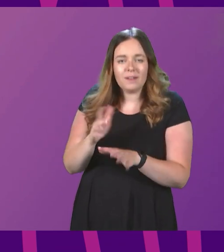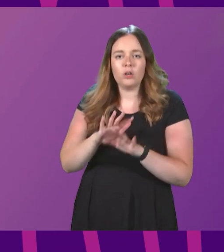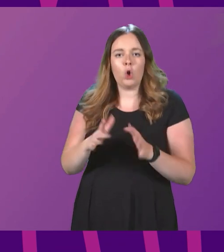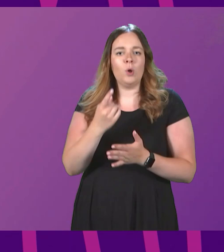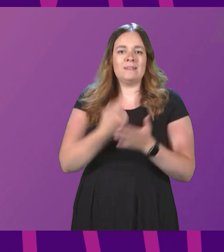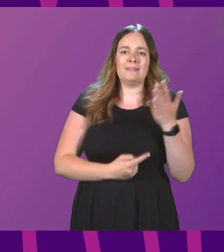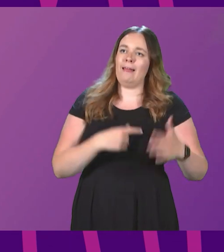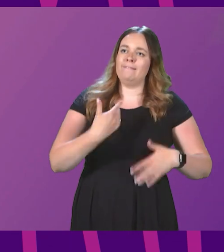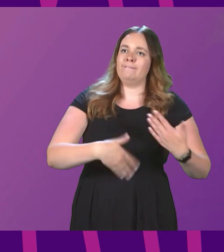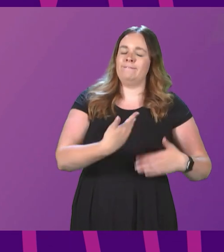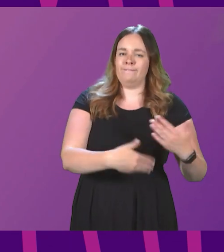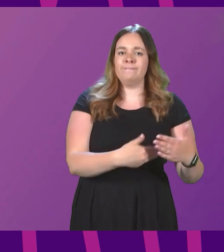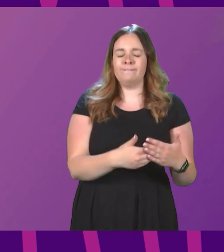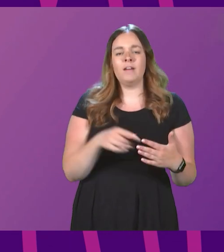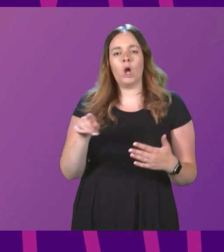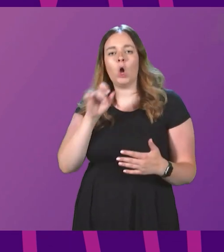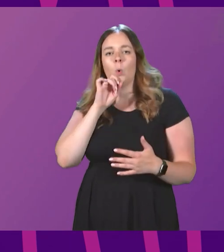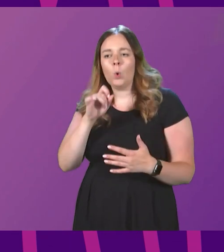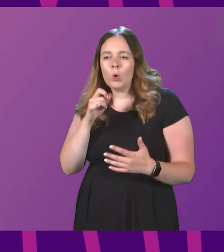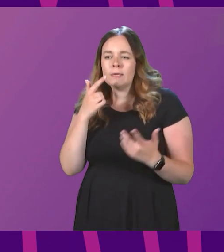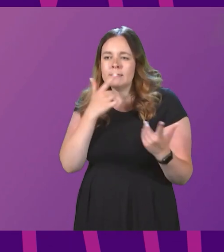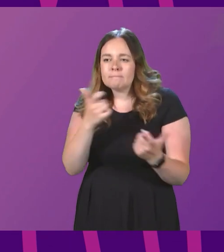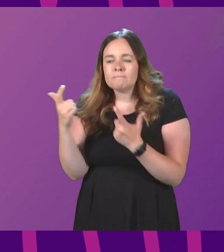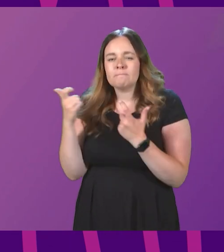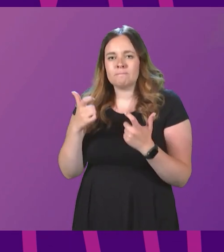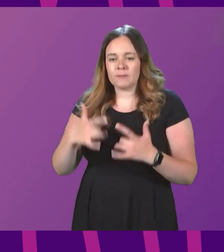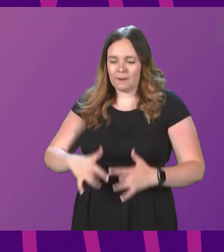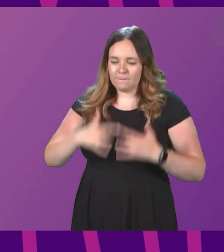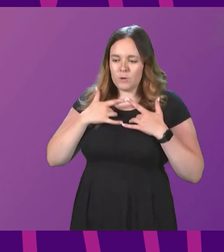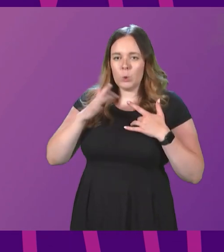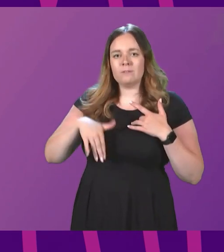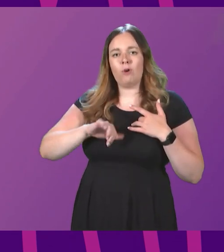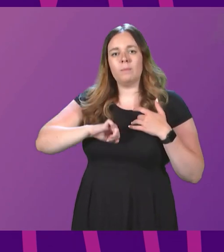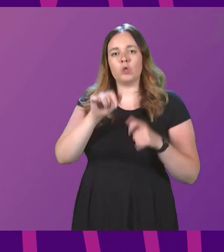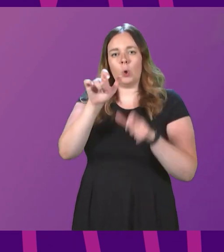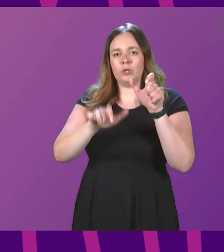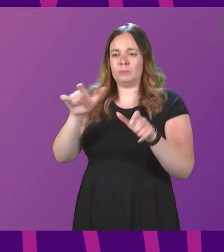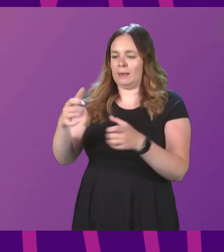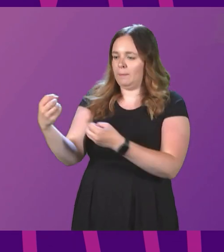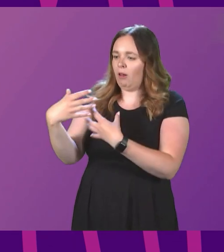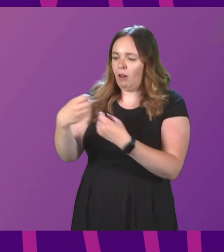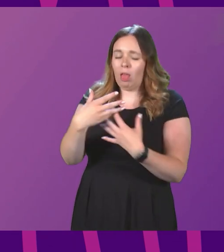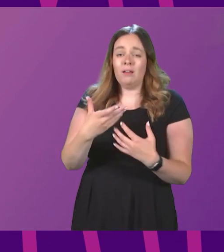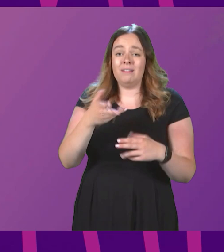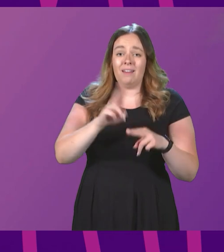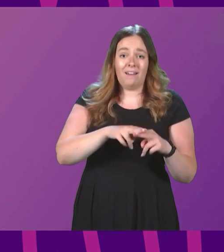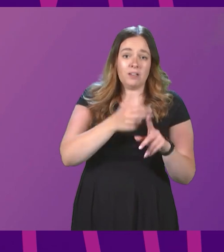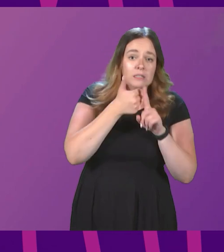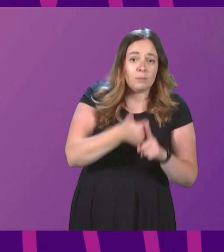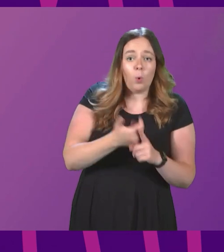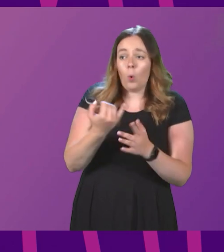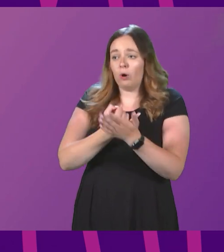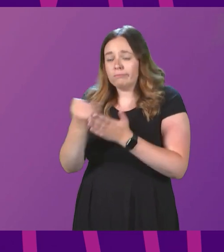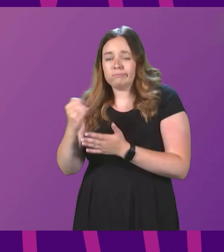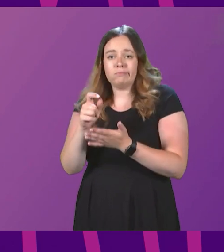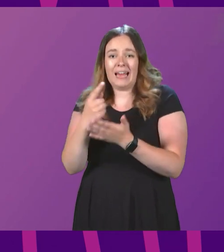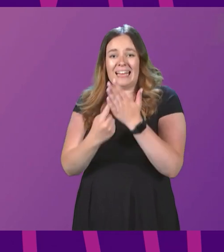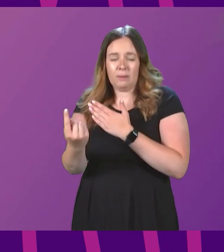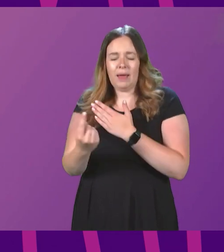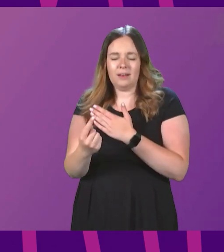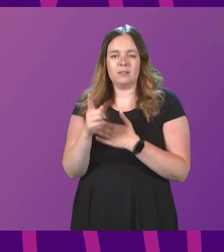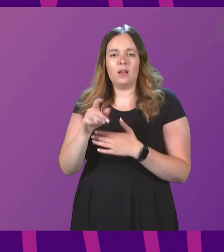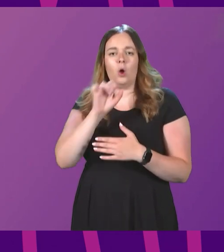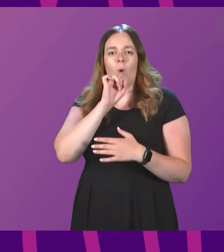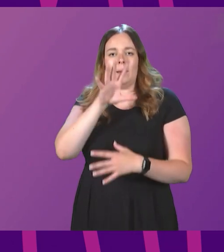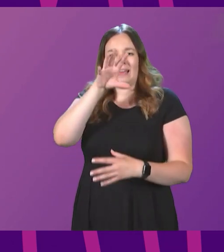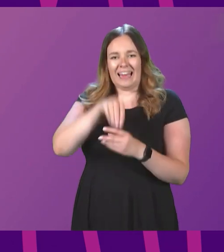-executing and which would seek to ascertain the views of the Scottish people for or against independence, will be deemed to be within